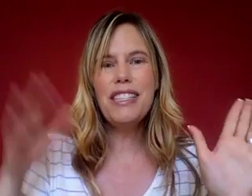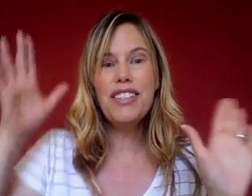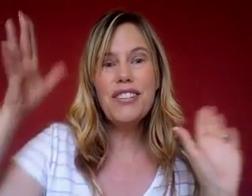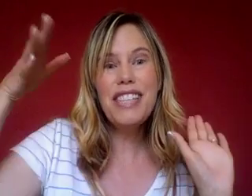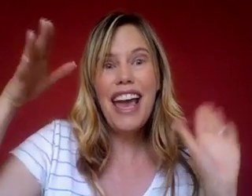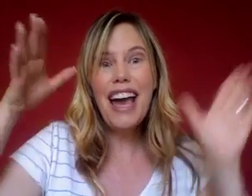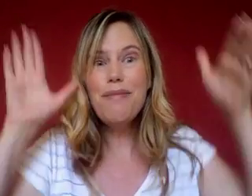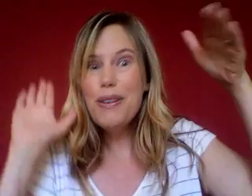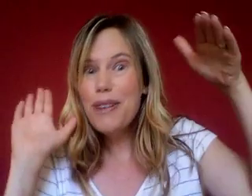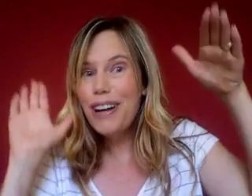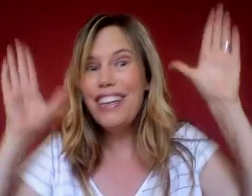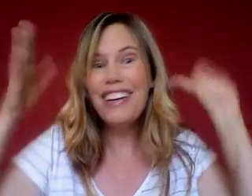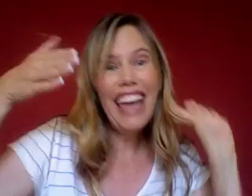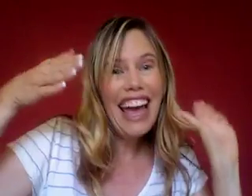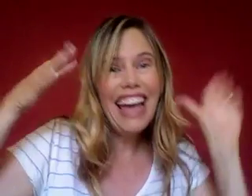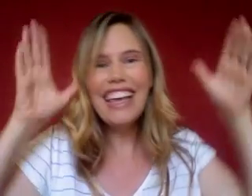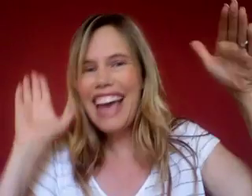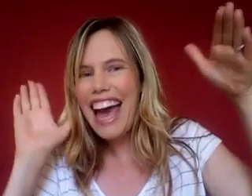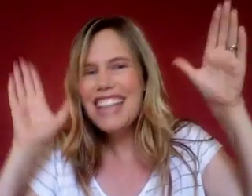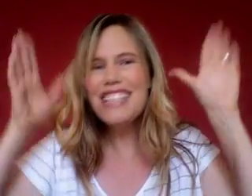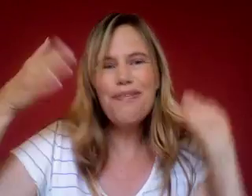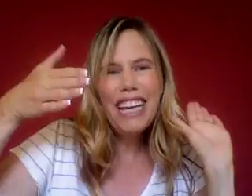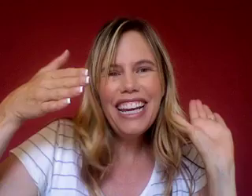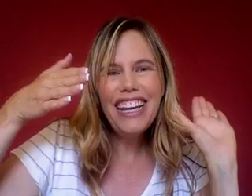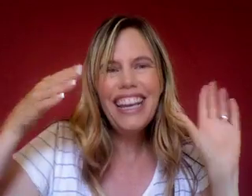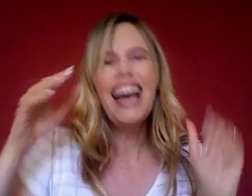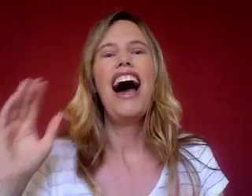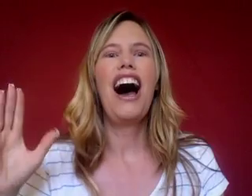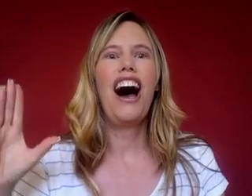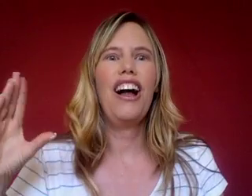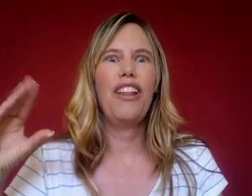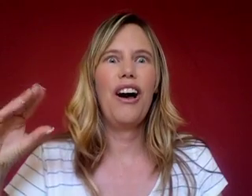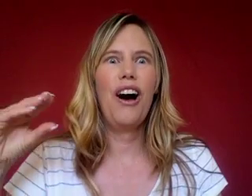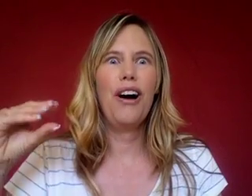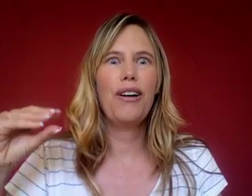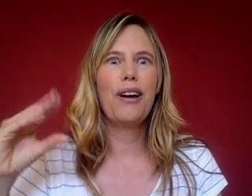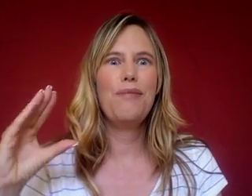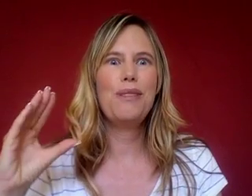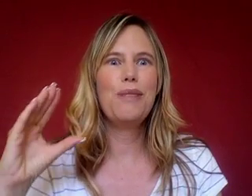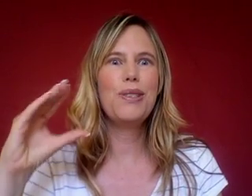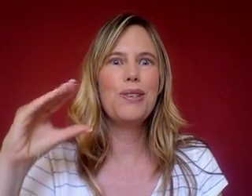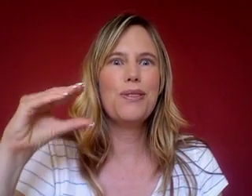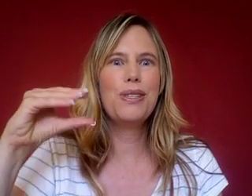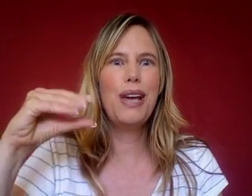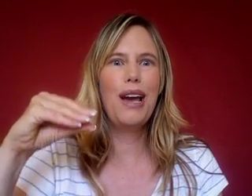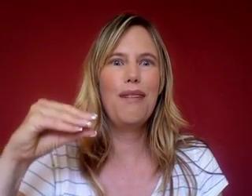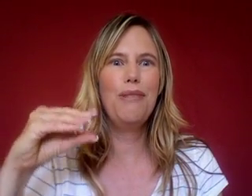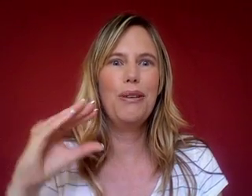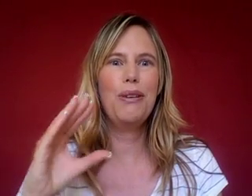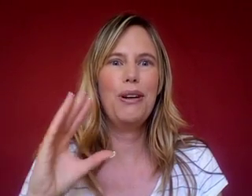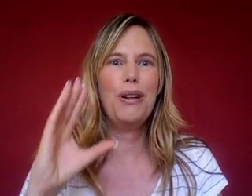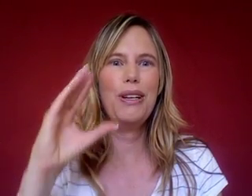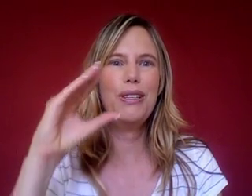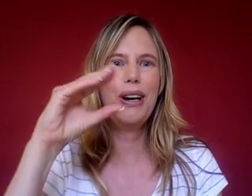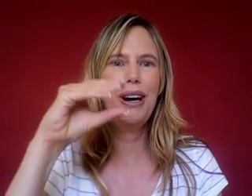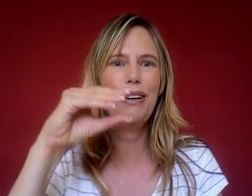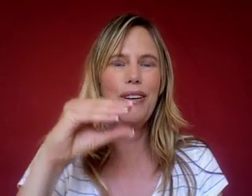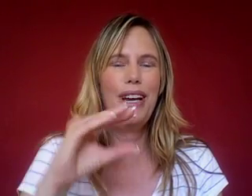Mr. Samuel, you can't catch me. Along comes Mr. Samuel, as hungry